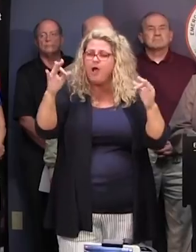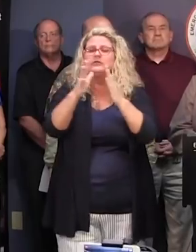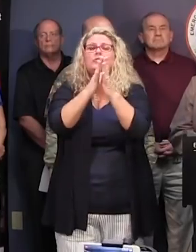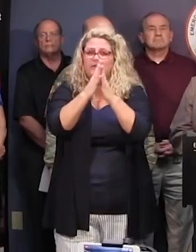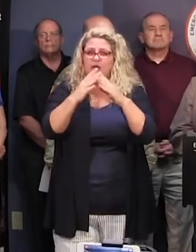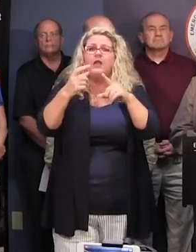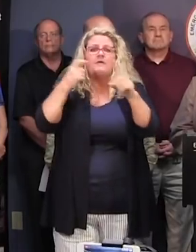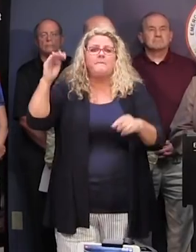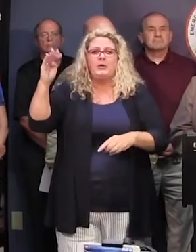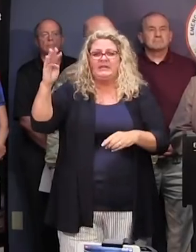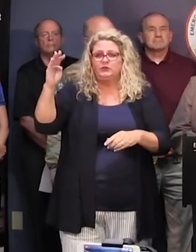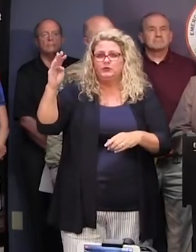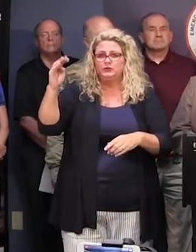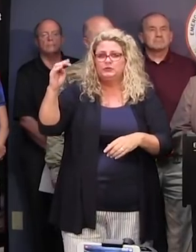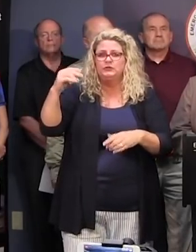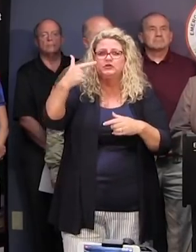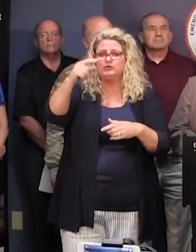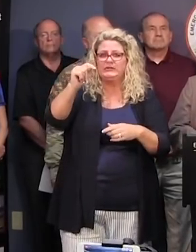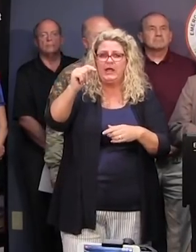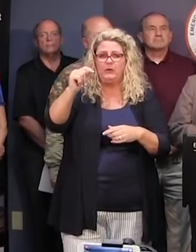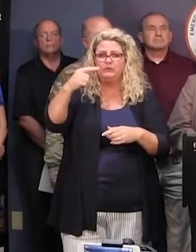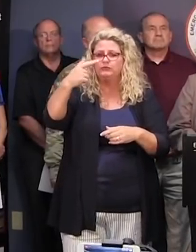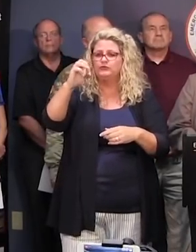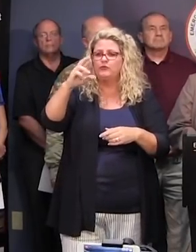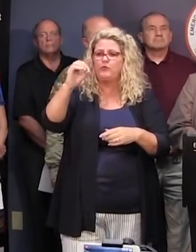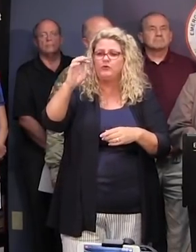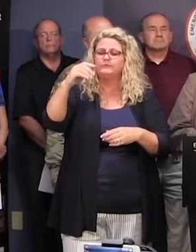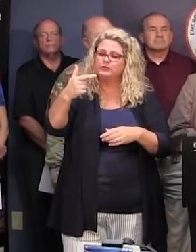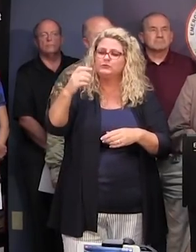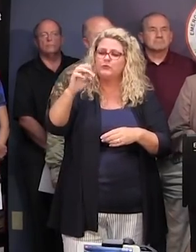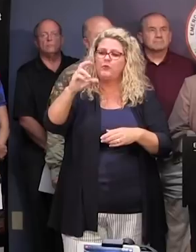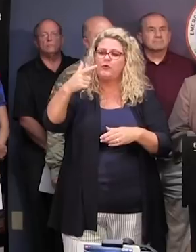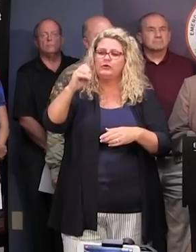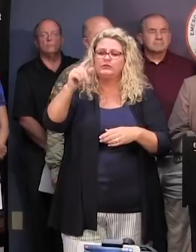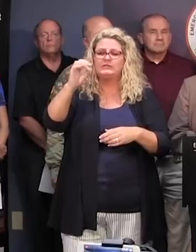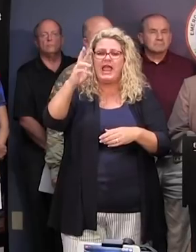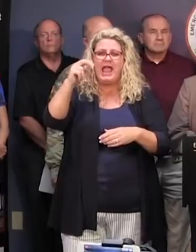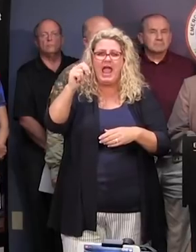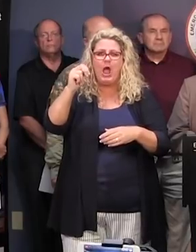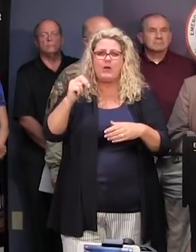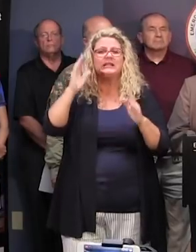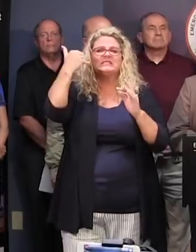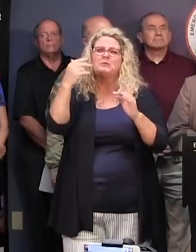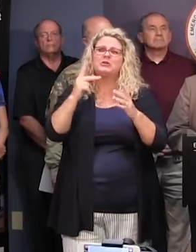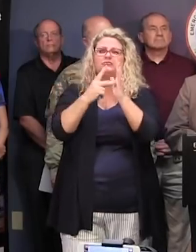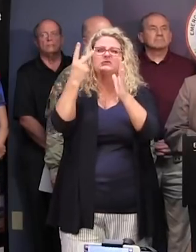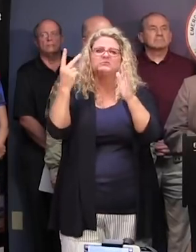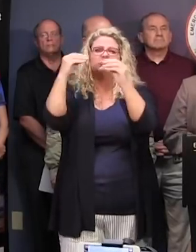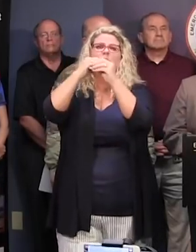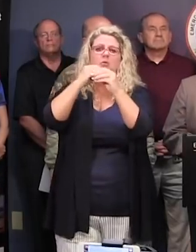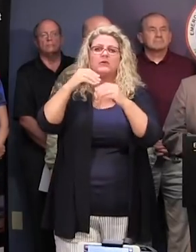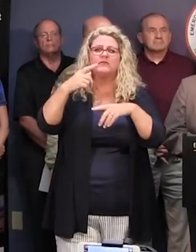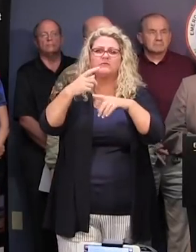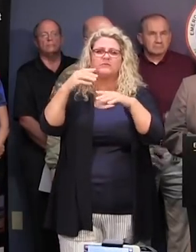volumes coming out of the Myrtle Beach and Georgetown area, roughly two to four times normal volumes on our highways coming out of